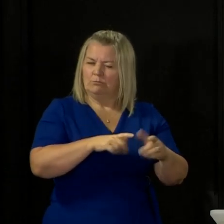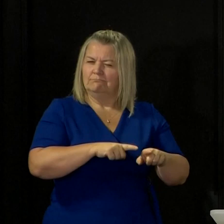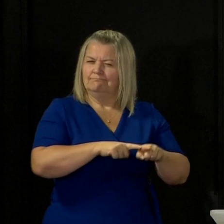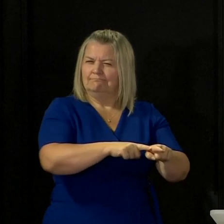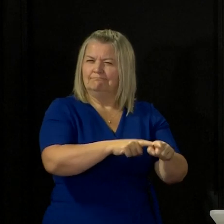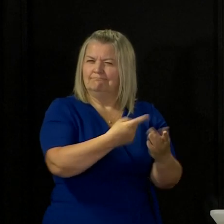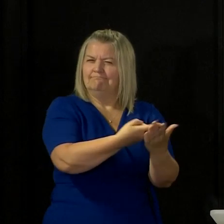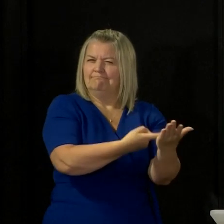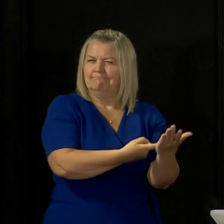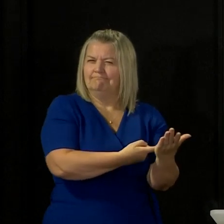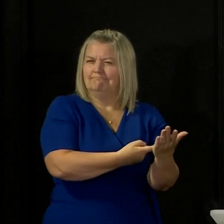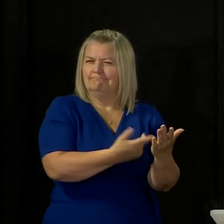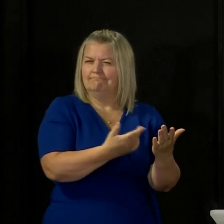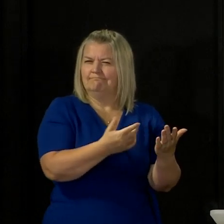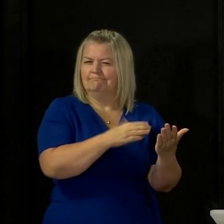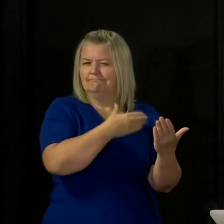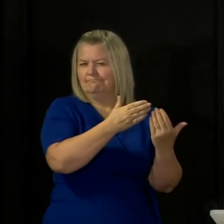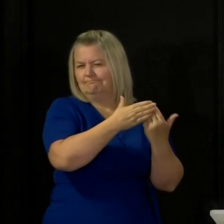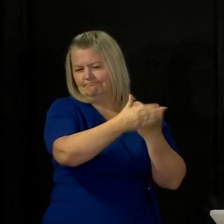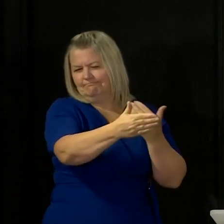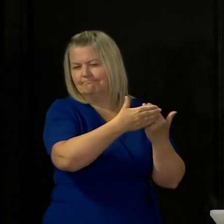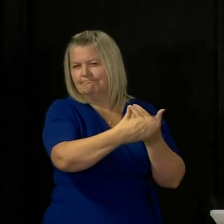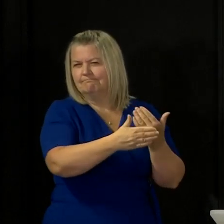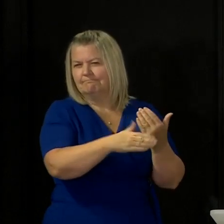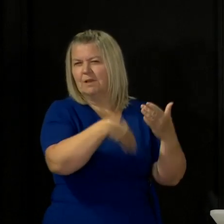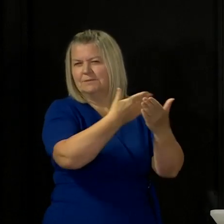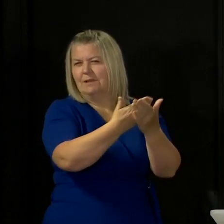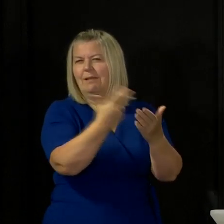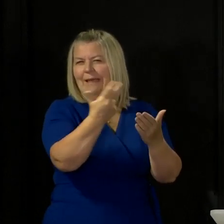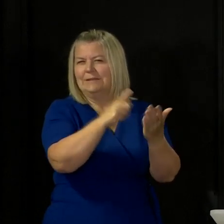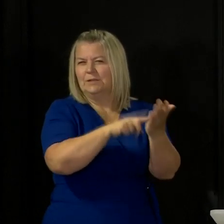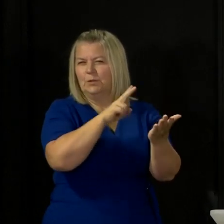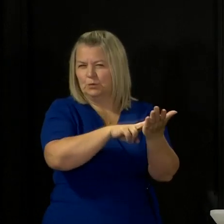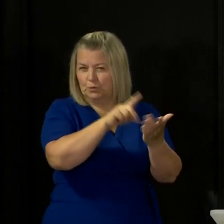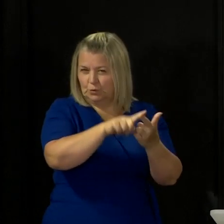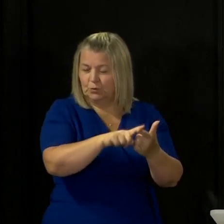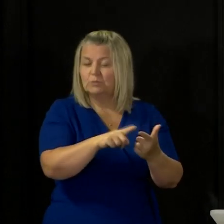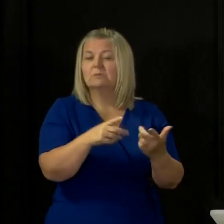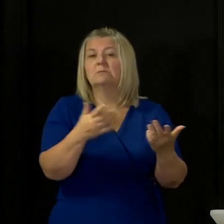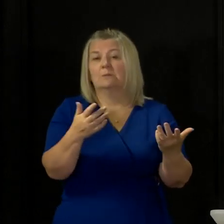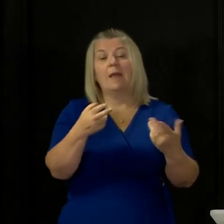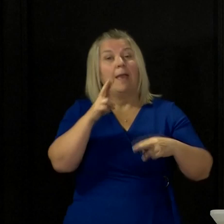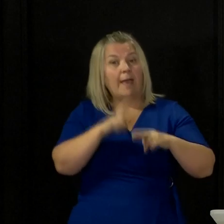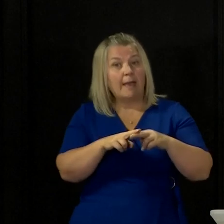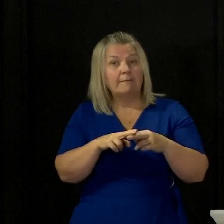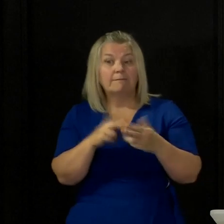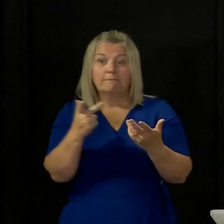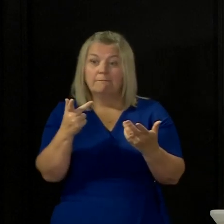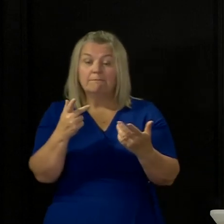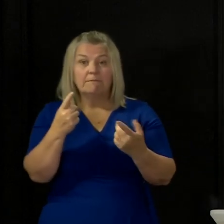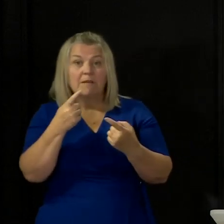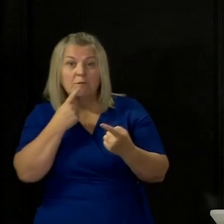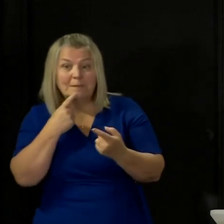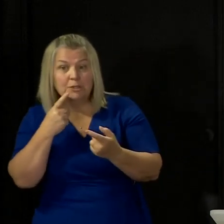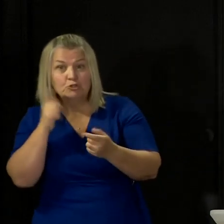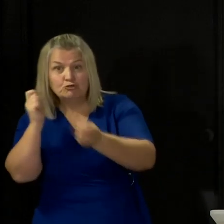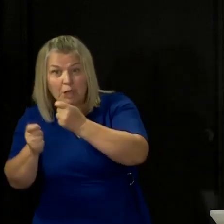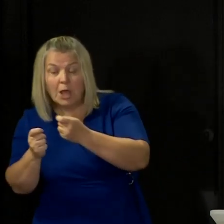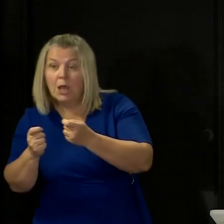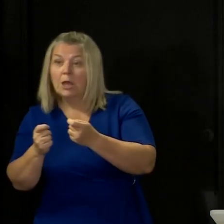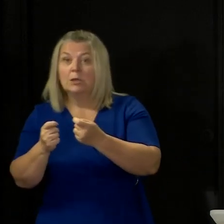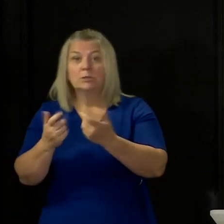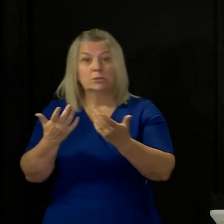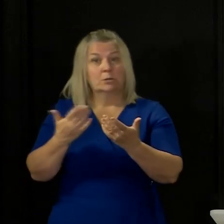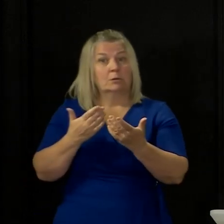in the not-too-distant future, we will change the advice we give to people in the shielded category. But I want people watching this, however difficult